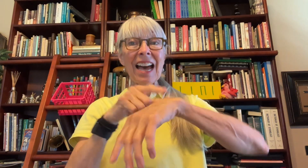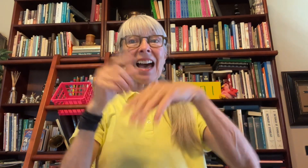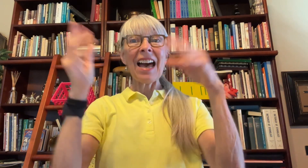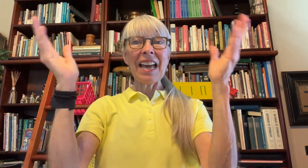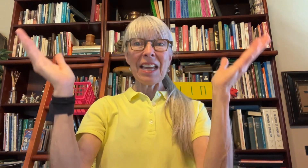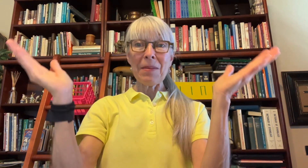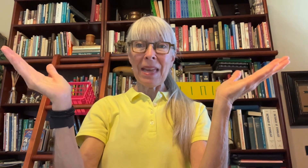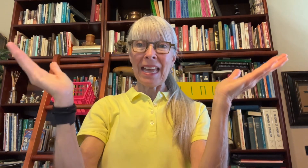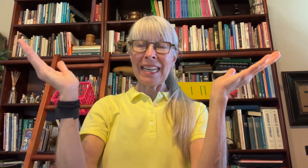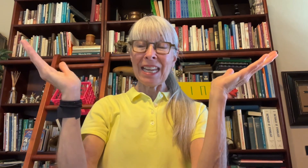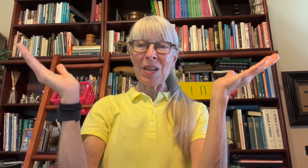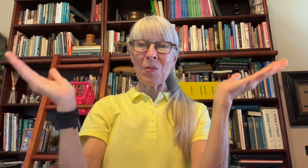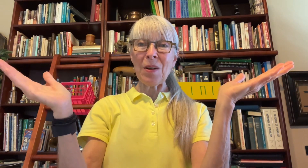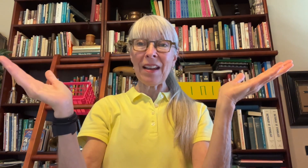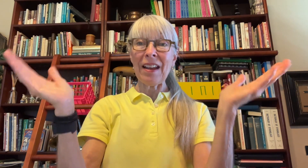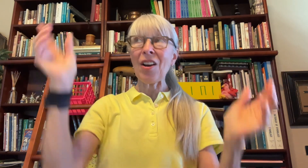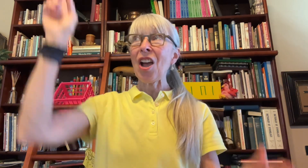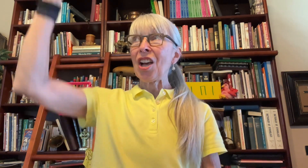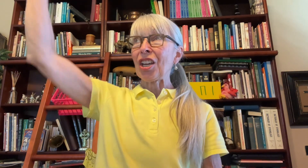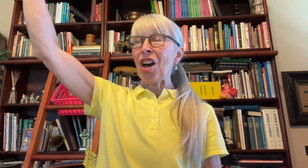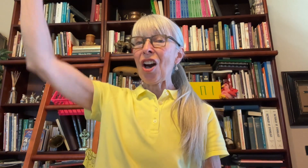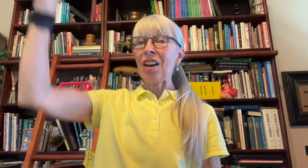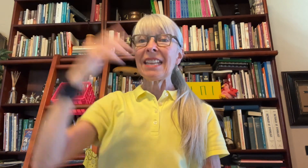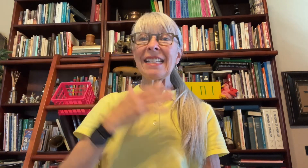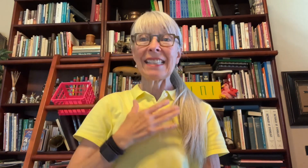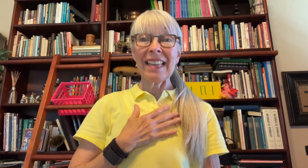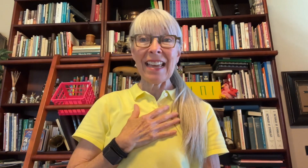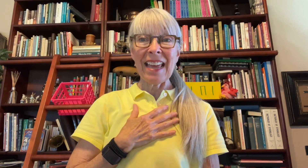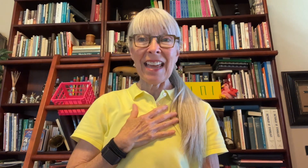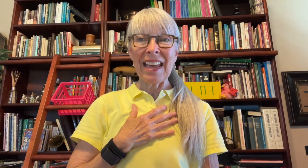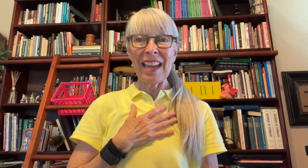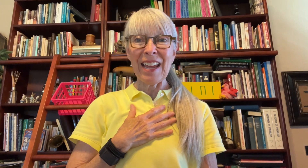anywhere, God is there.